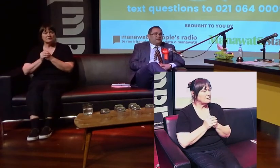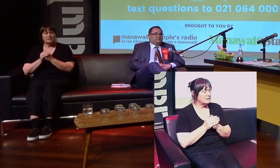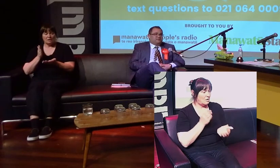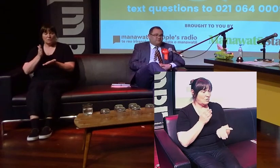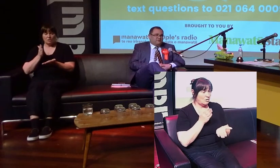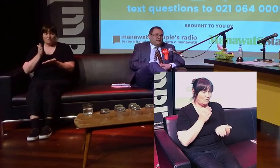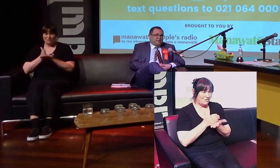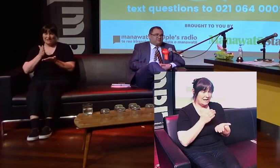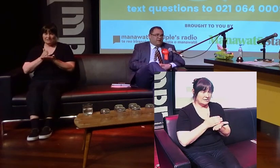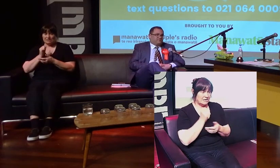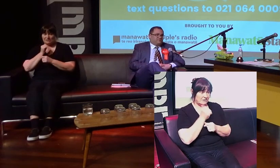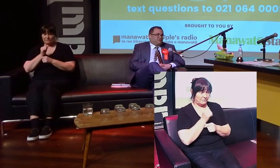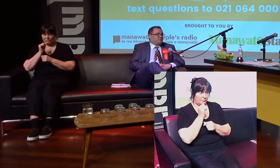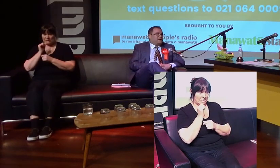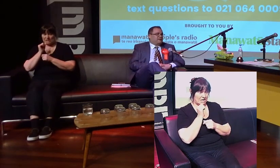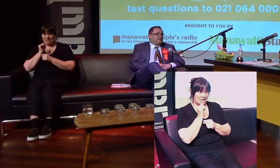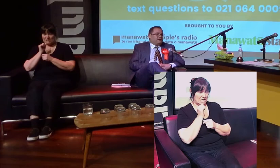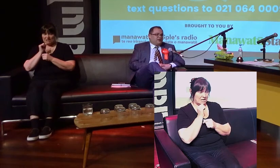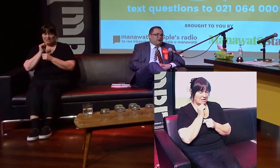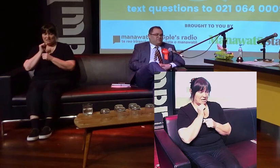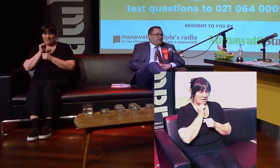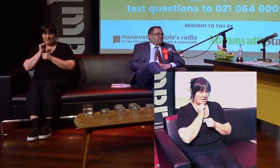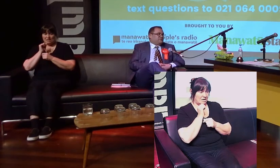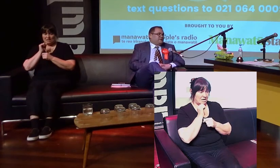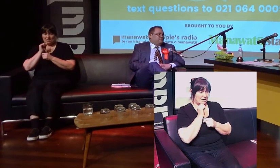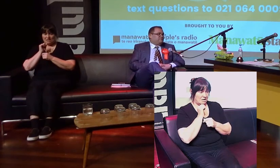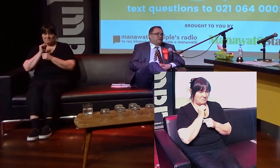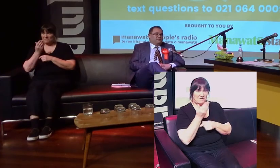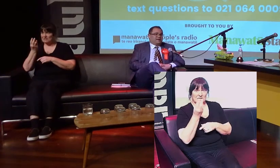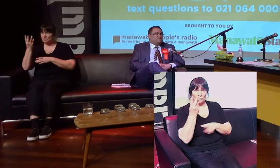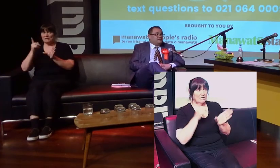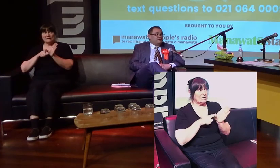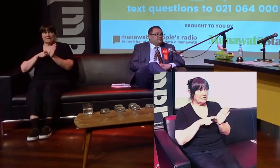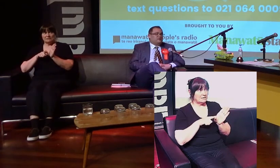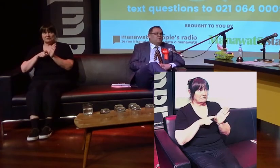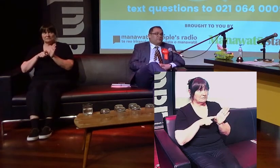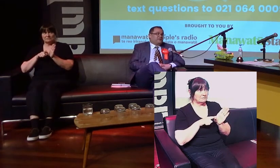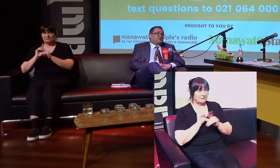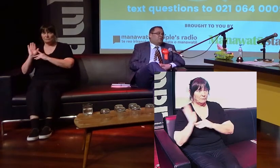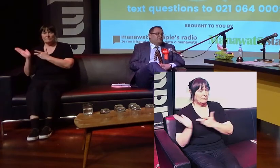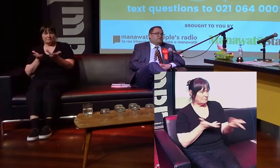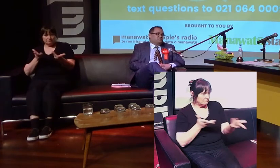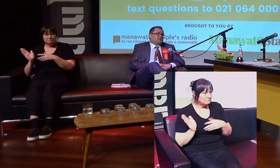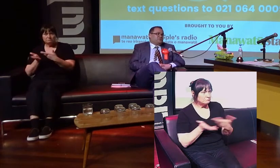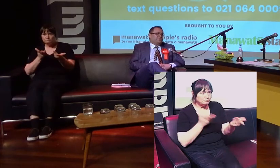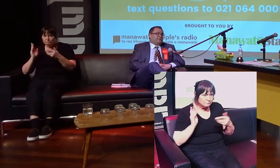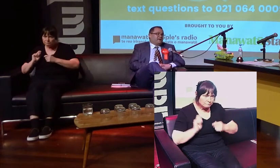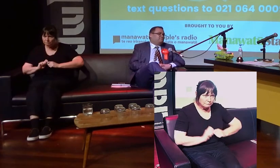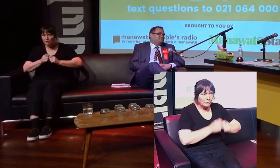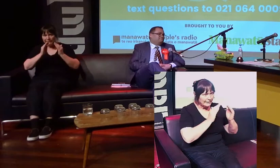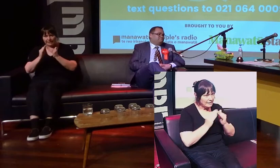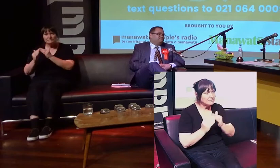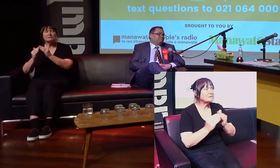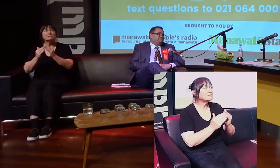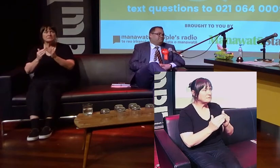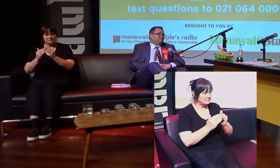we had delivered the amount of houses that we had over the last three years, over the last ten years, we would actually not be in the situation that we would be now.